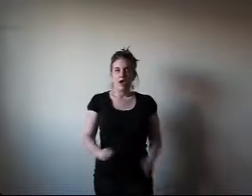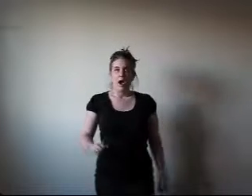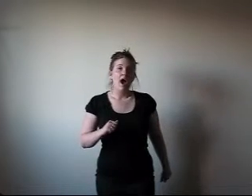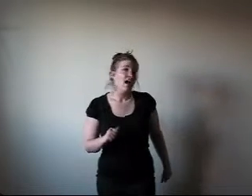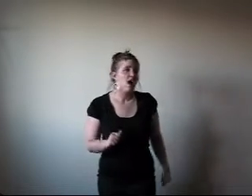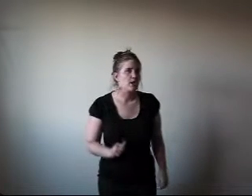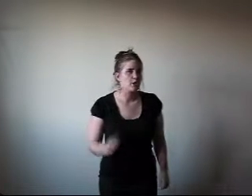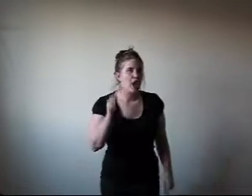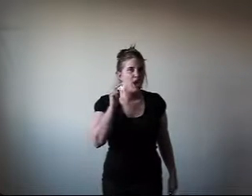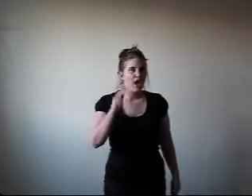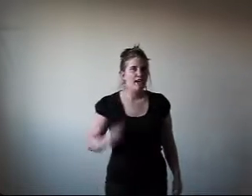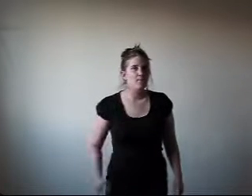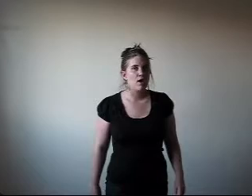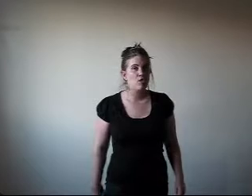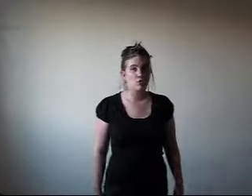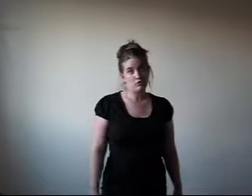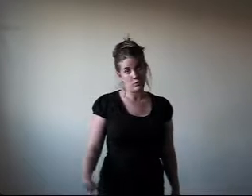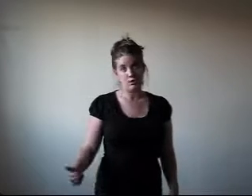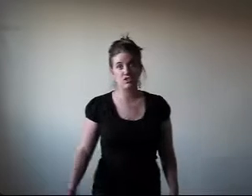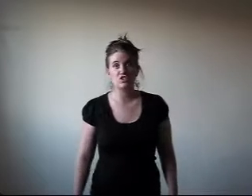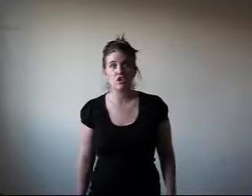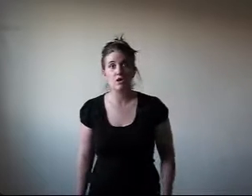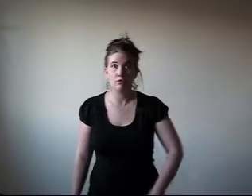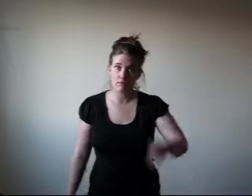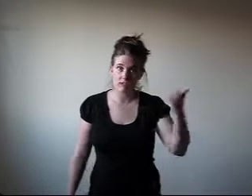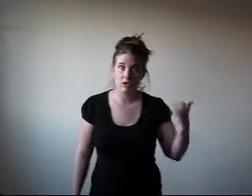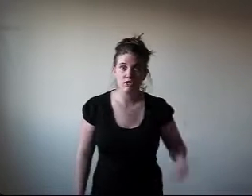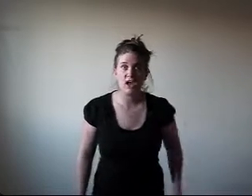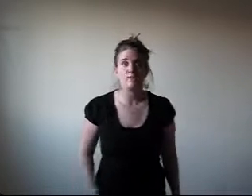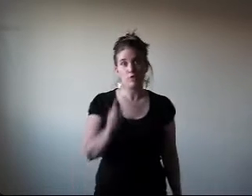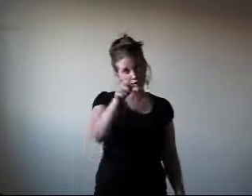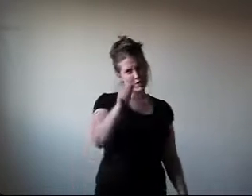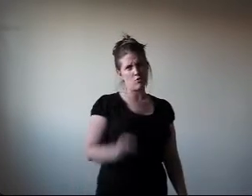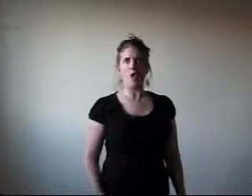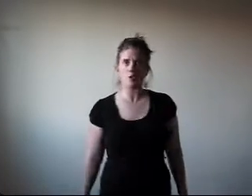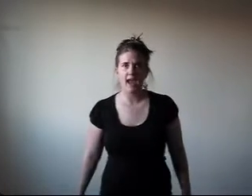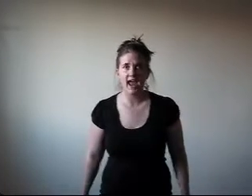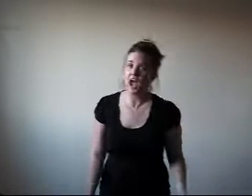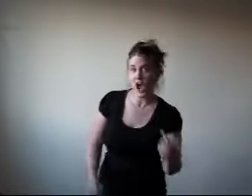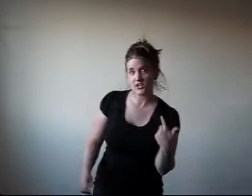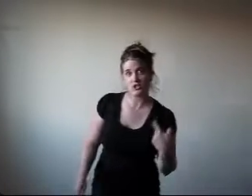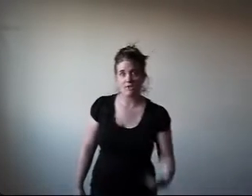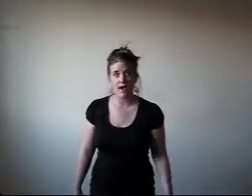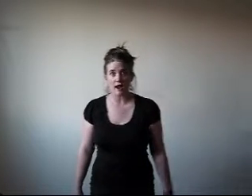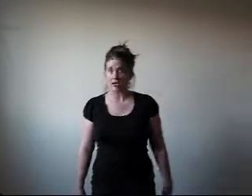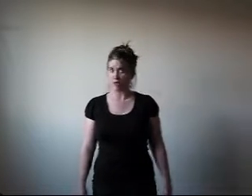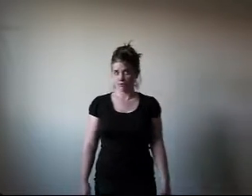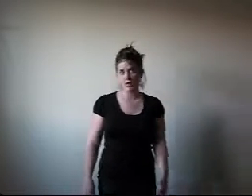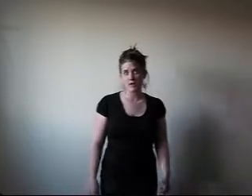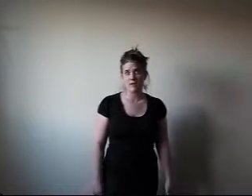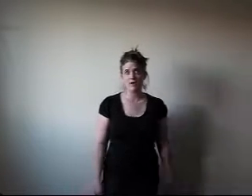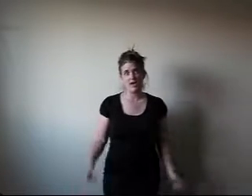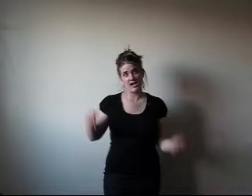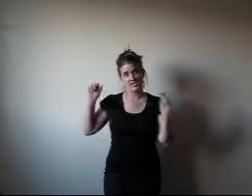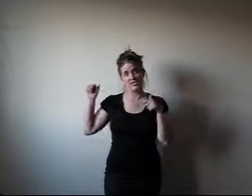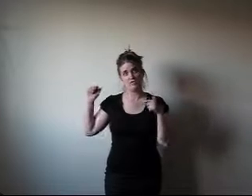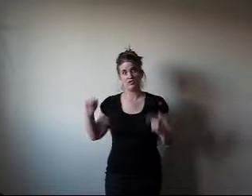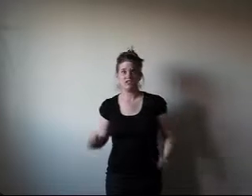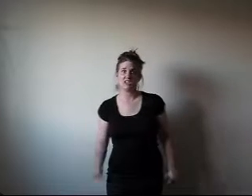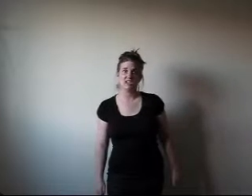I hired a 90 pound girl to work in the stock room at Smart Tech. Or you, okay? I should have hired a 300 pound guy to lift the 60